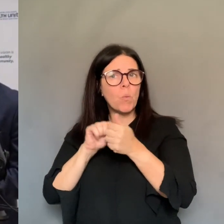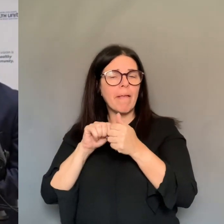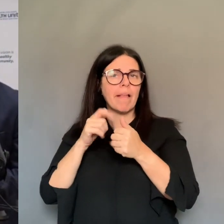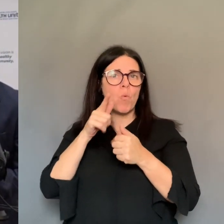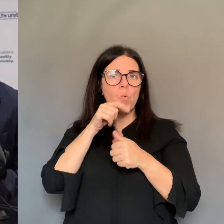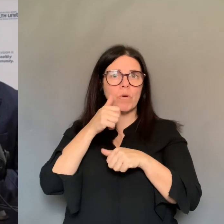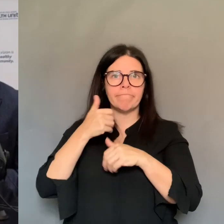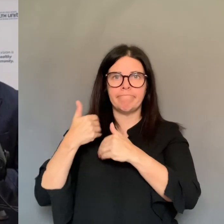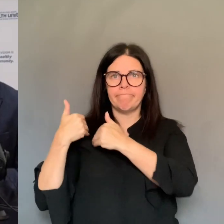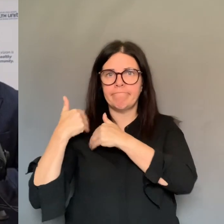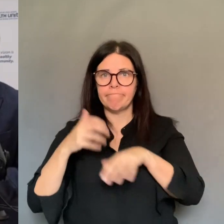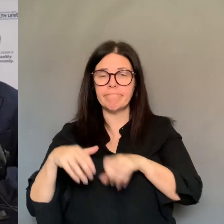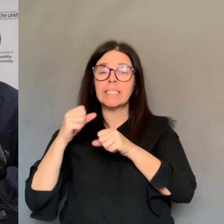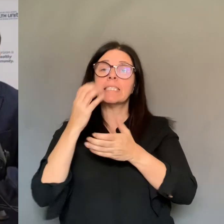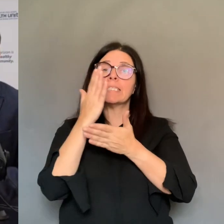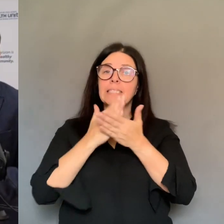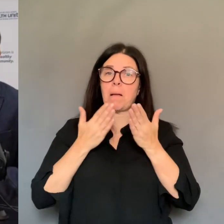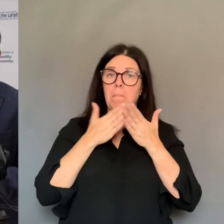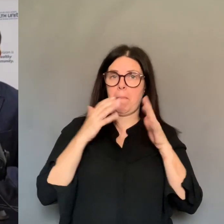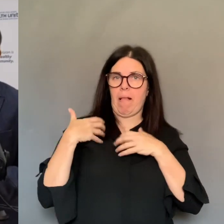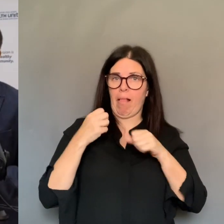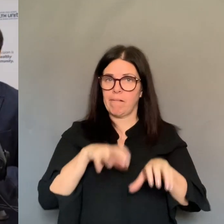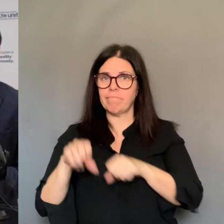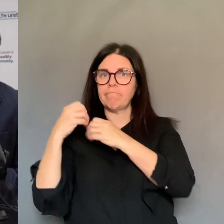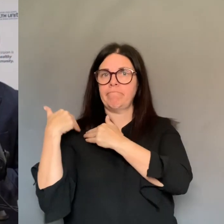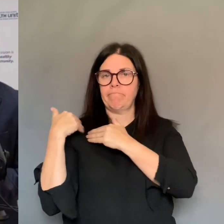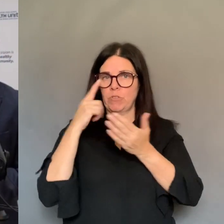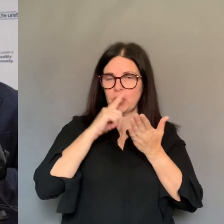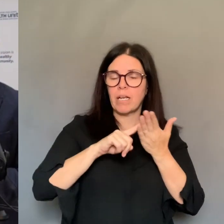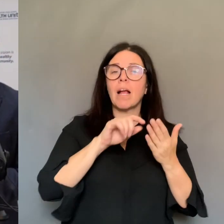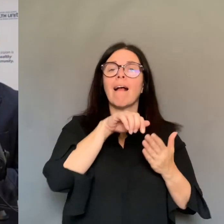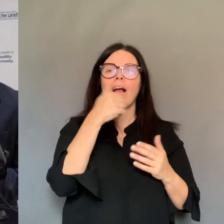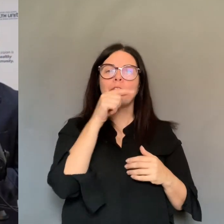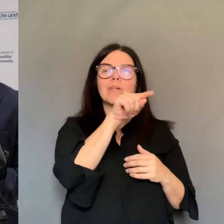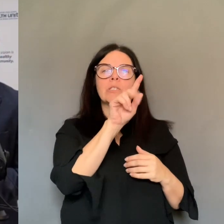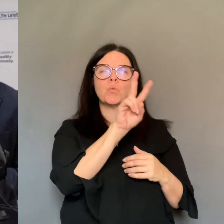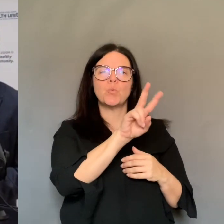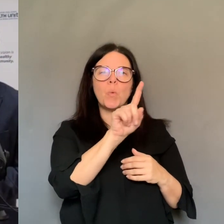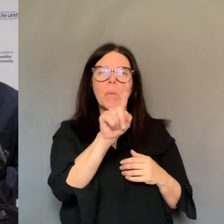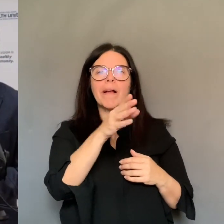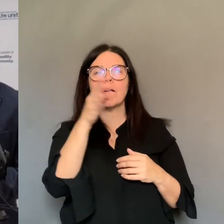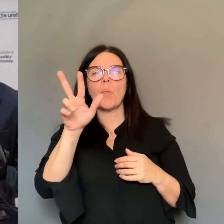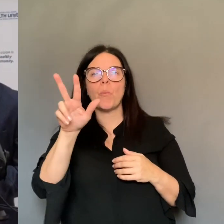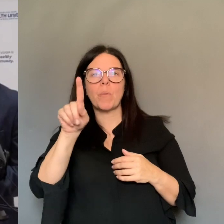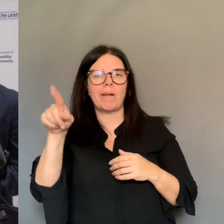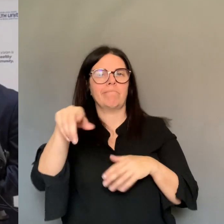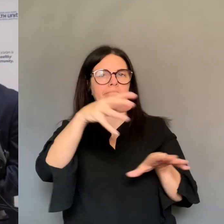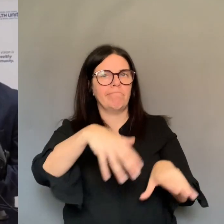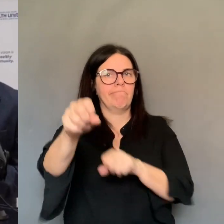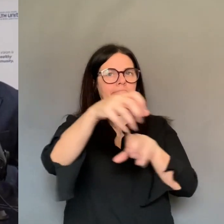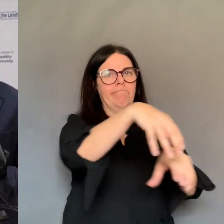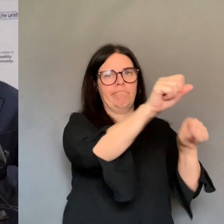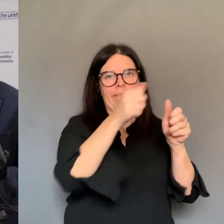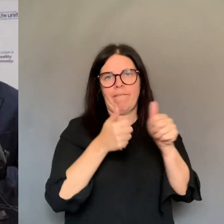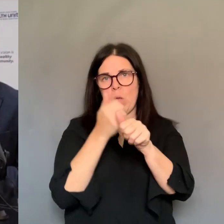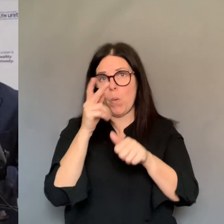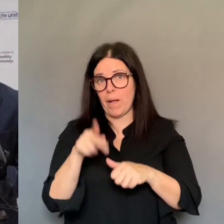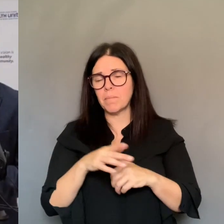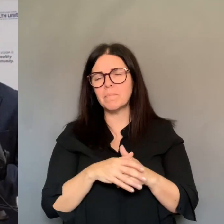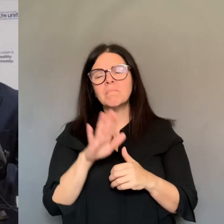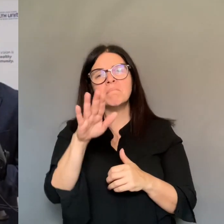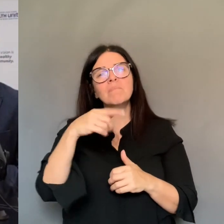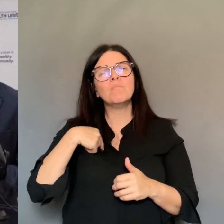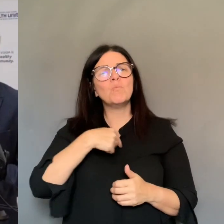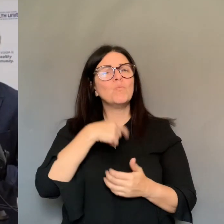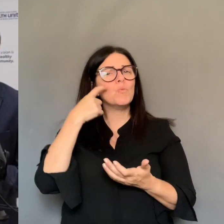-1 and 3-1-1 are following up. And we recognize that people can still go outside, but what they need to do